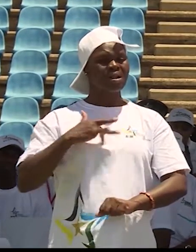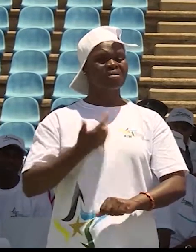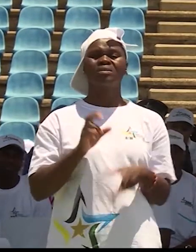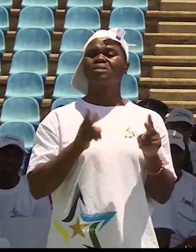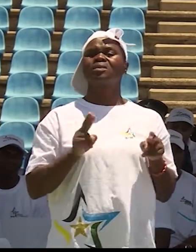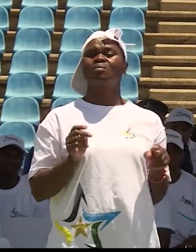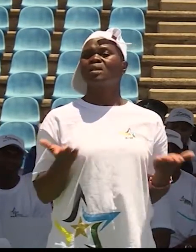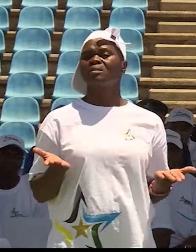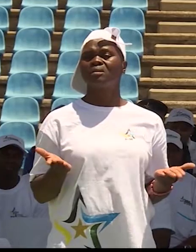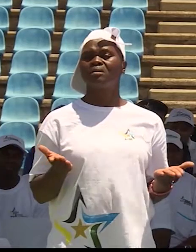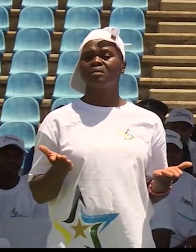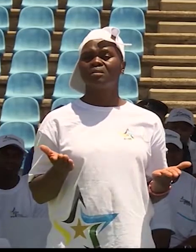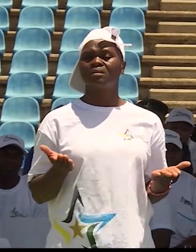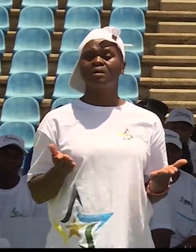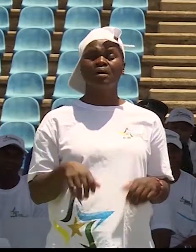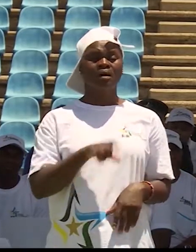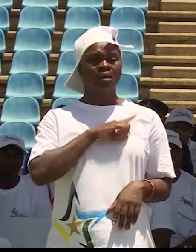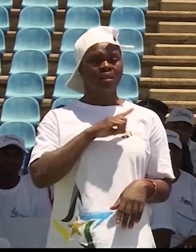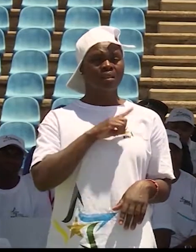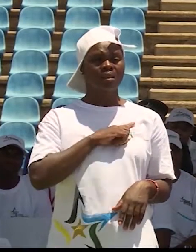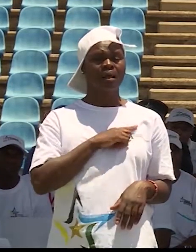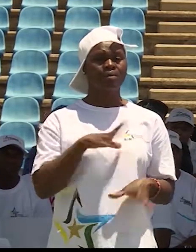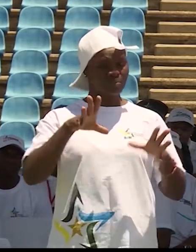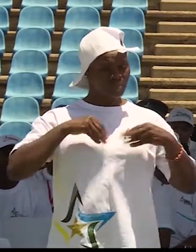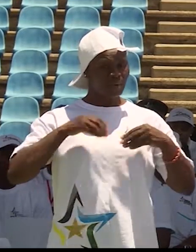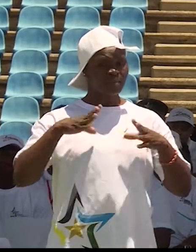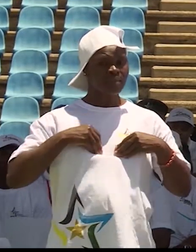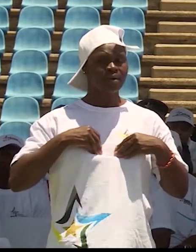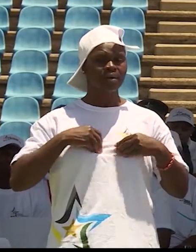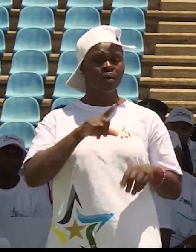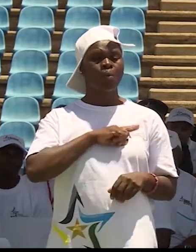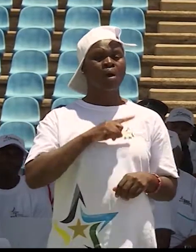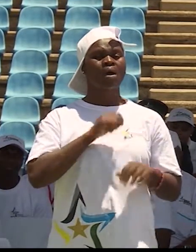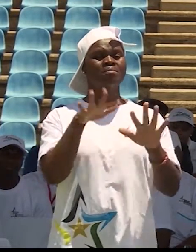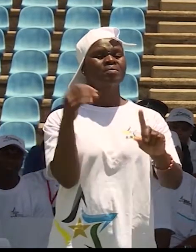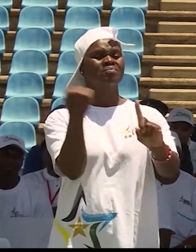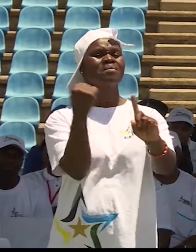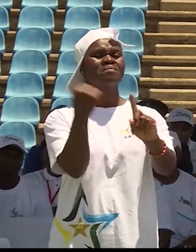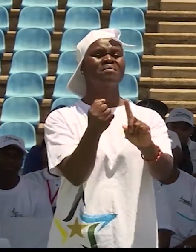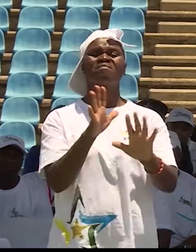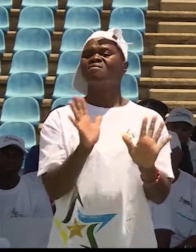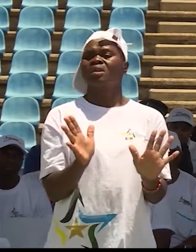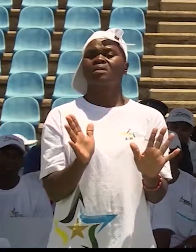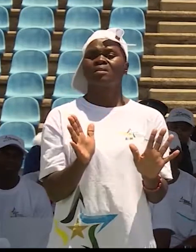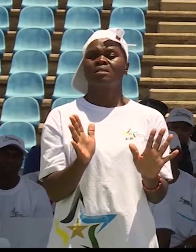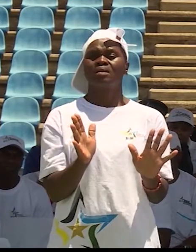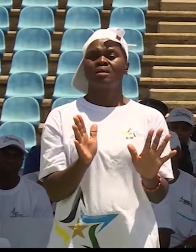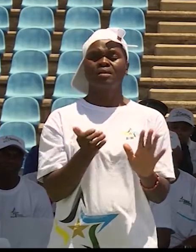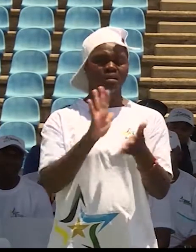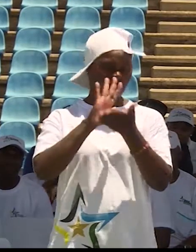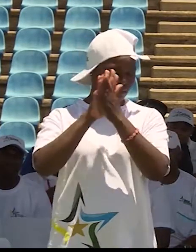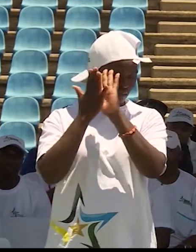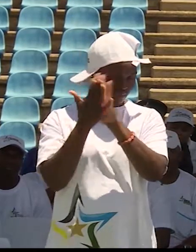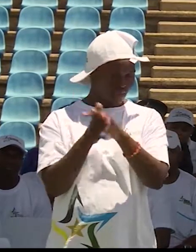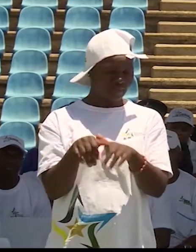normality. Because Ngogo, it seems as if we have accepted that Abantibabu lawa. It must disturb